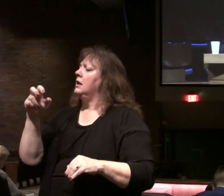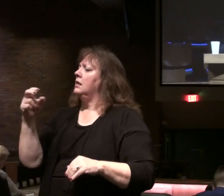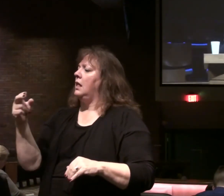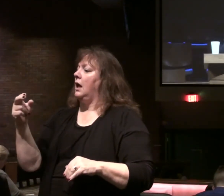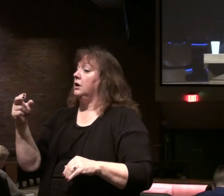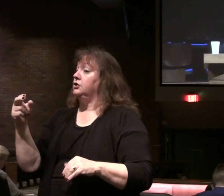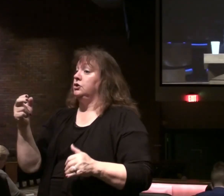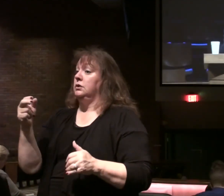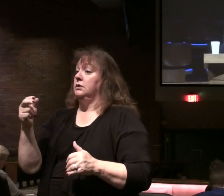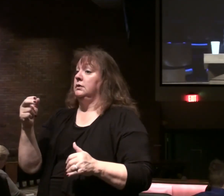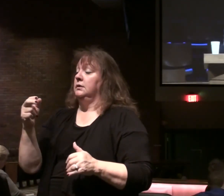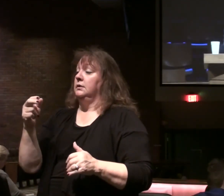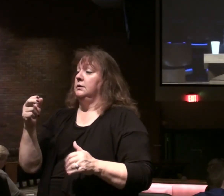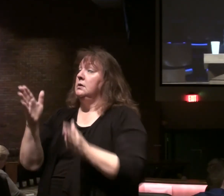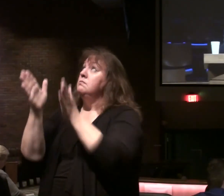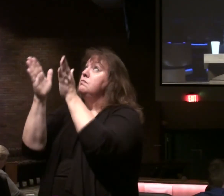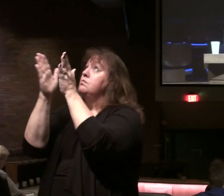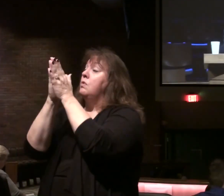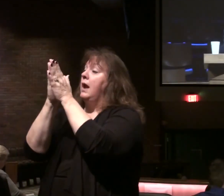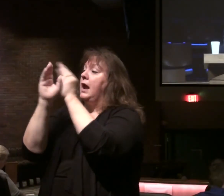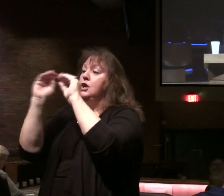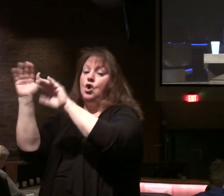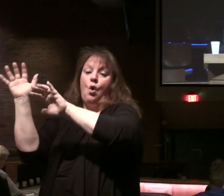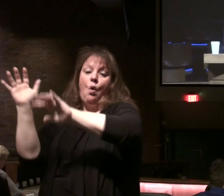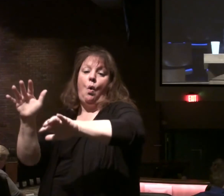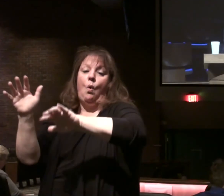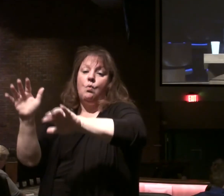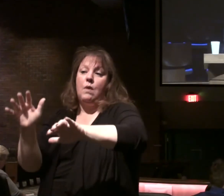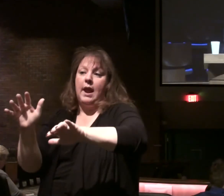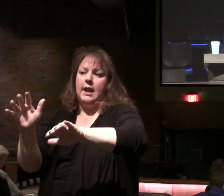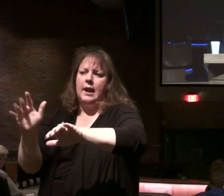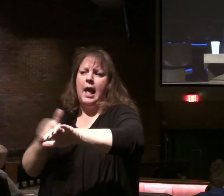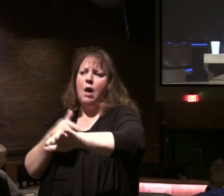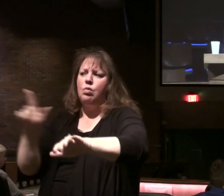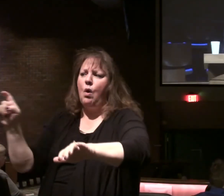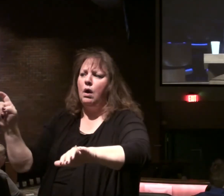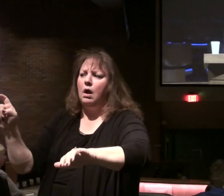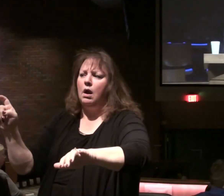drought. No rain on Israel. For you know how long?